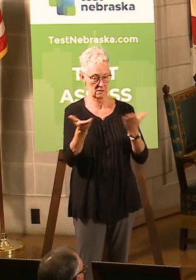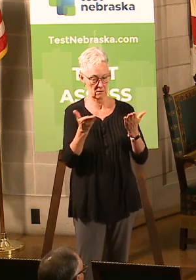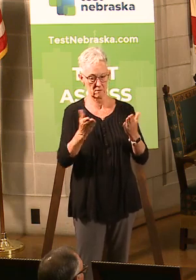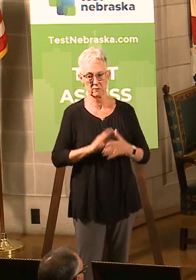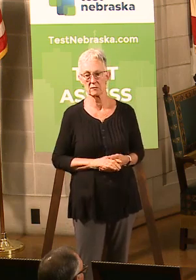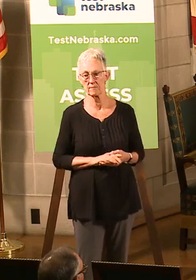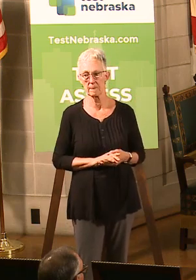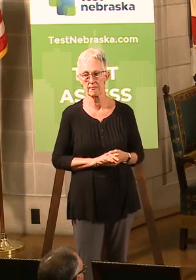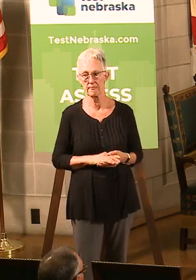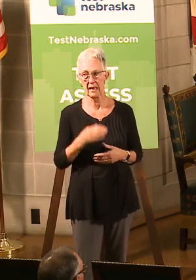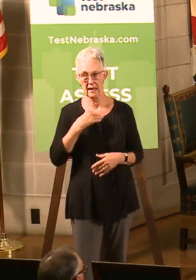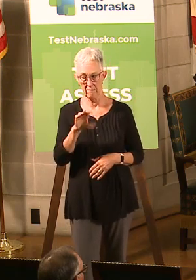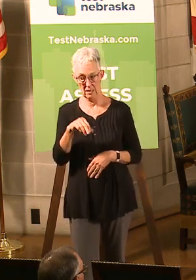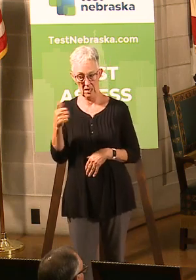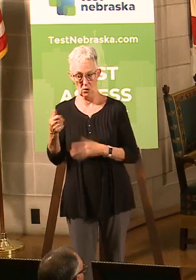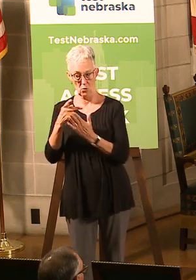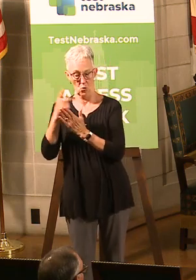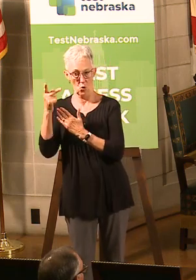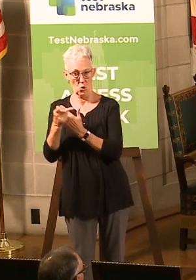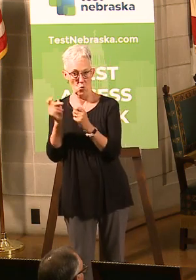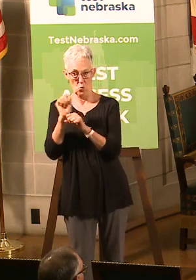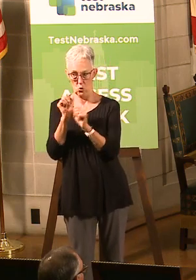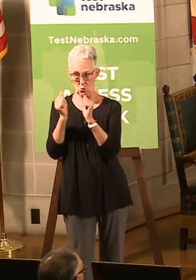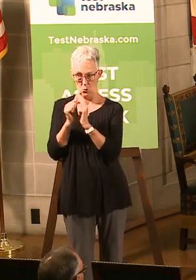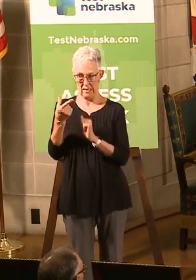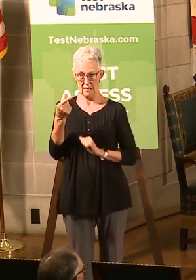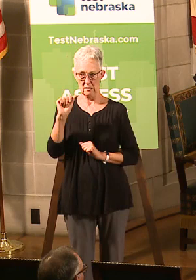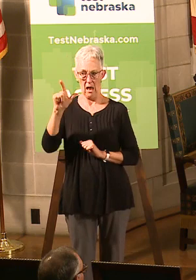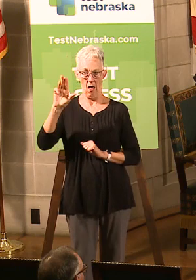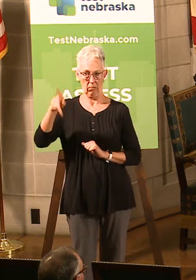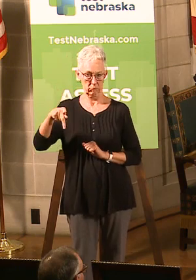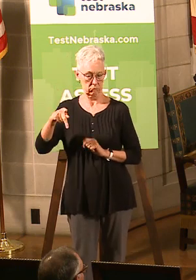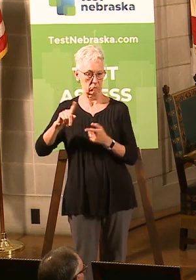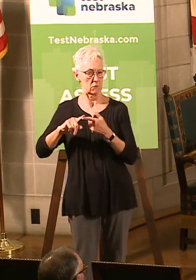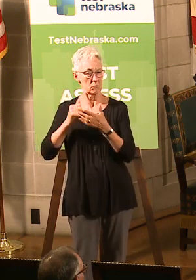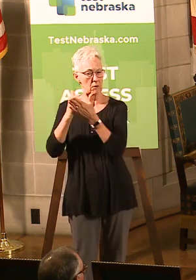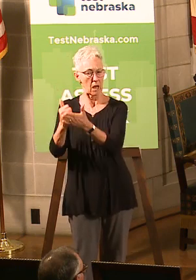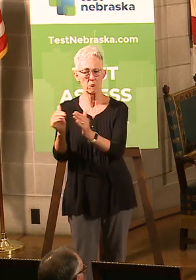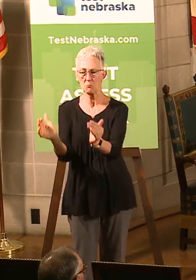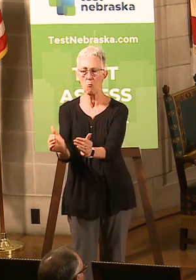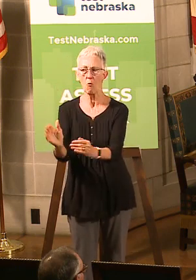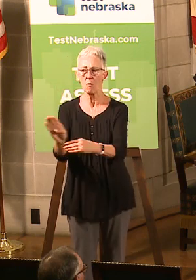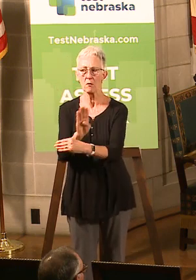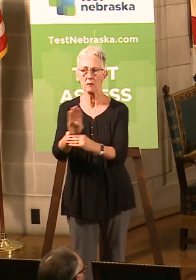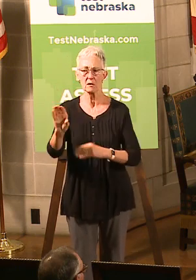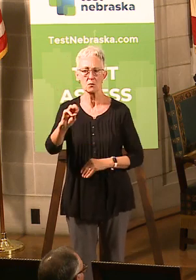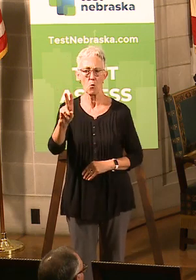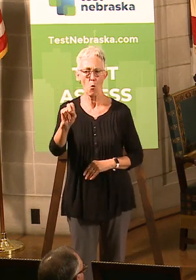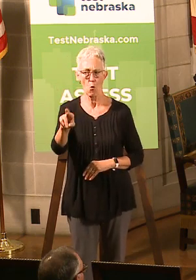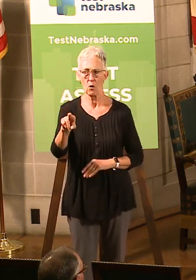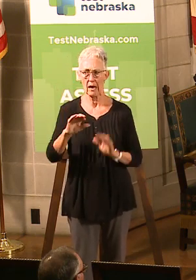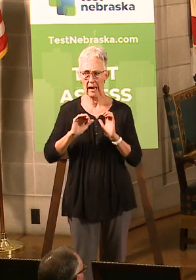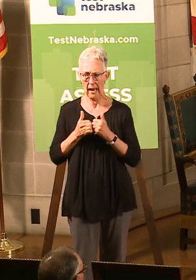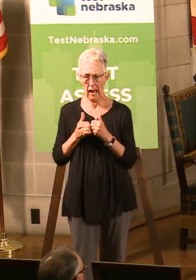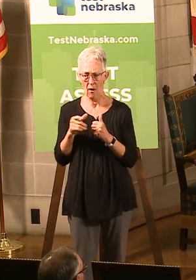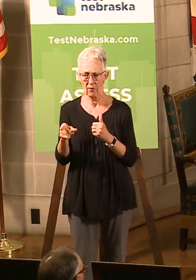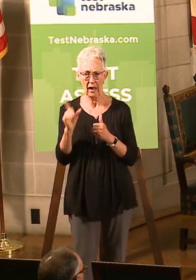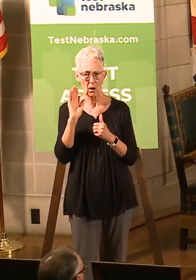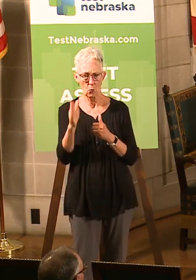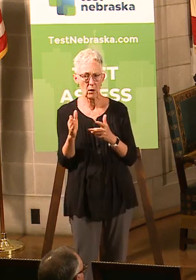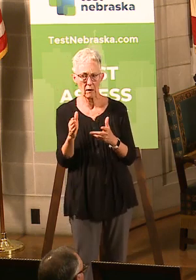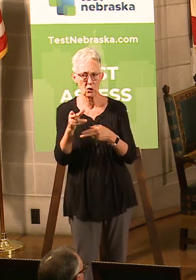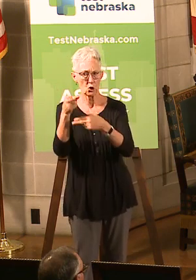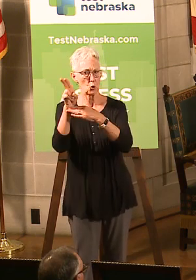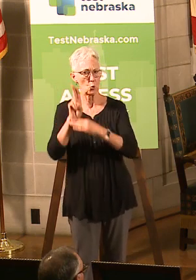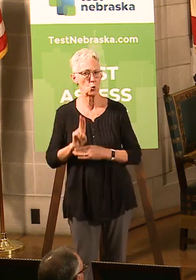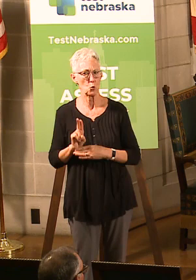Gallup to help retrain our small business leaders to think about how they are going to adjust to the new normal of having coronavirus here